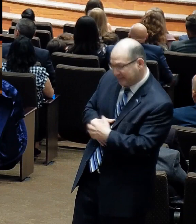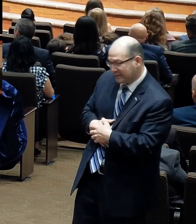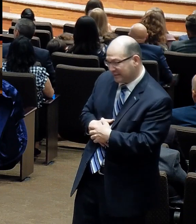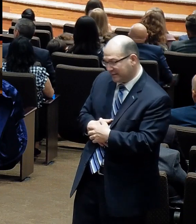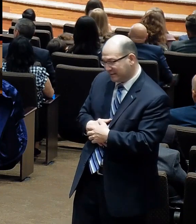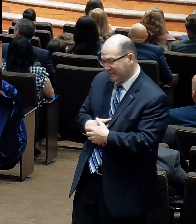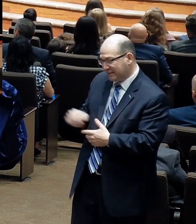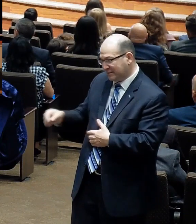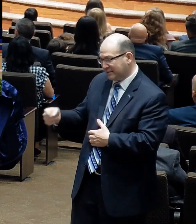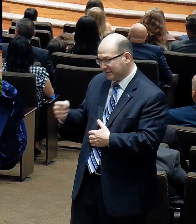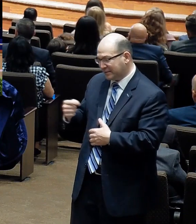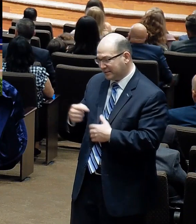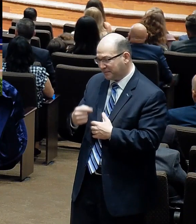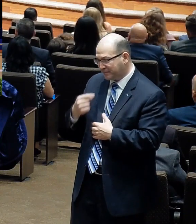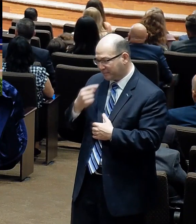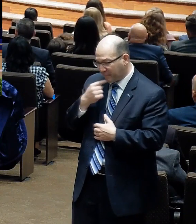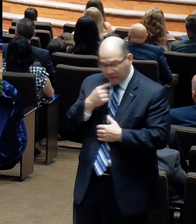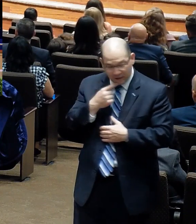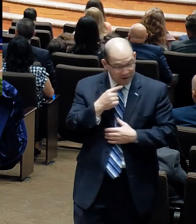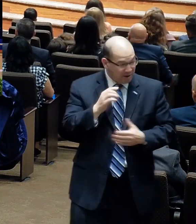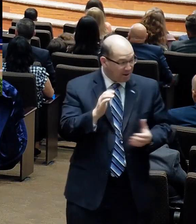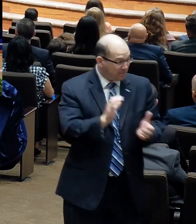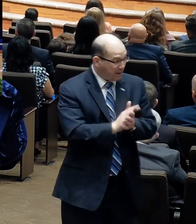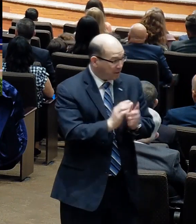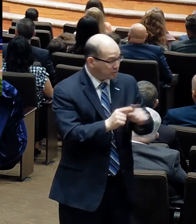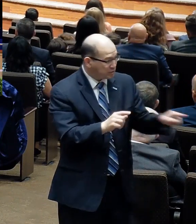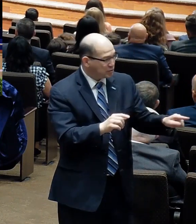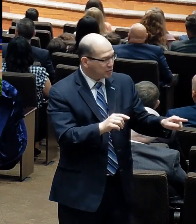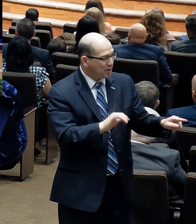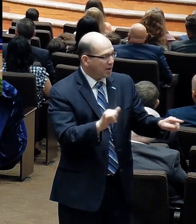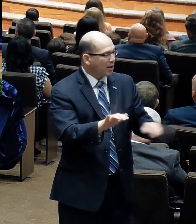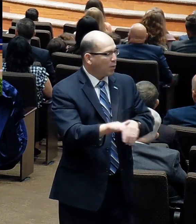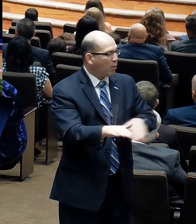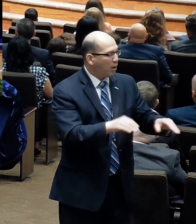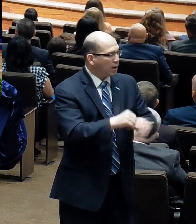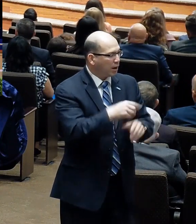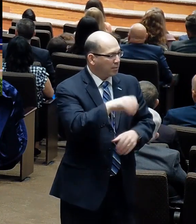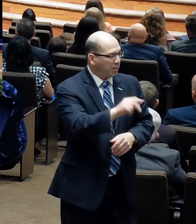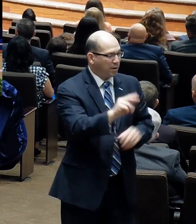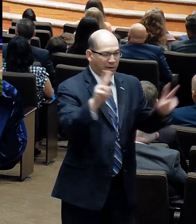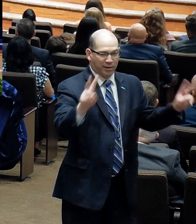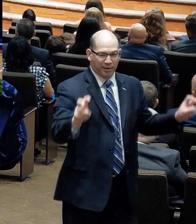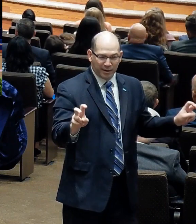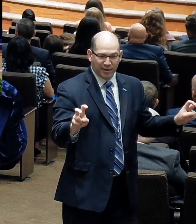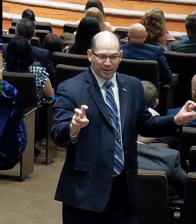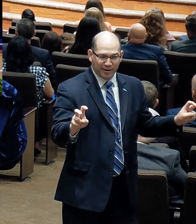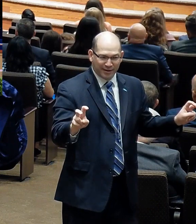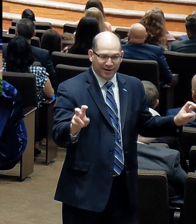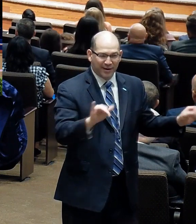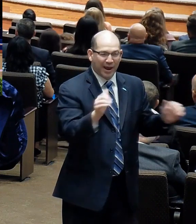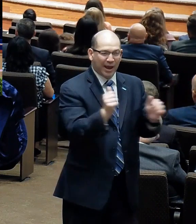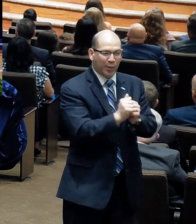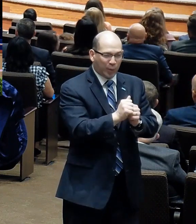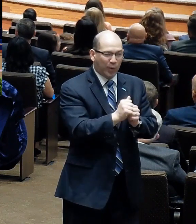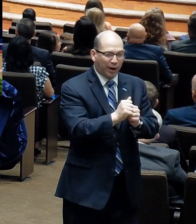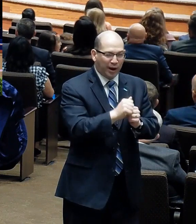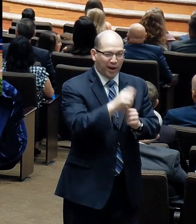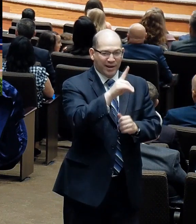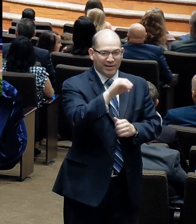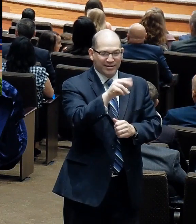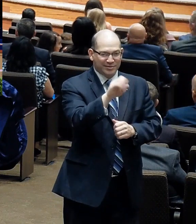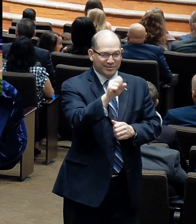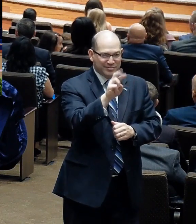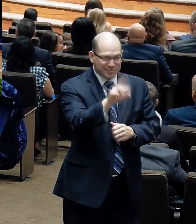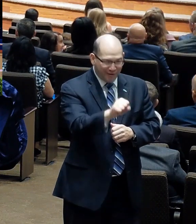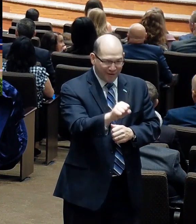that being married to me was a walk in the park, like a walk in the park, Jurassic Park. And, uh, we do not have a perfect marriage,